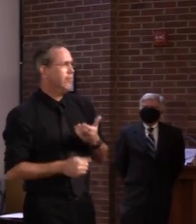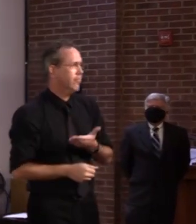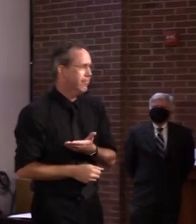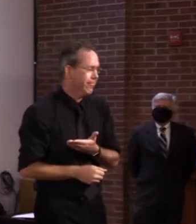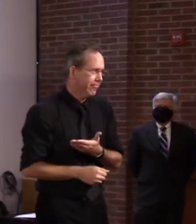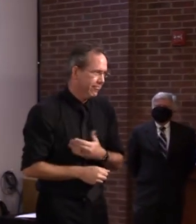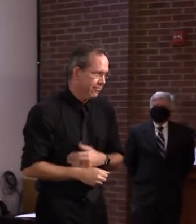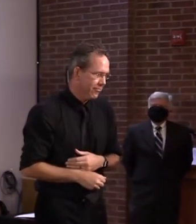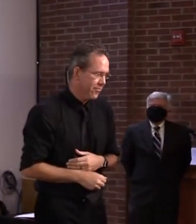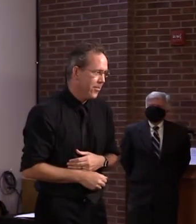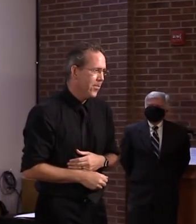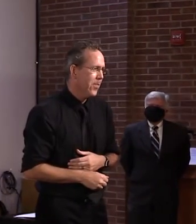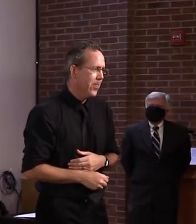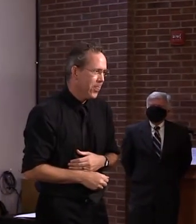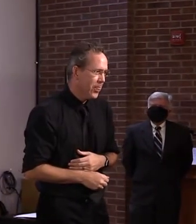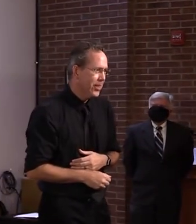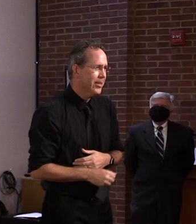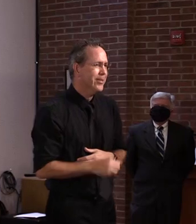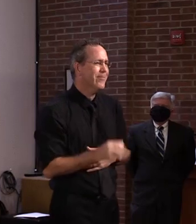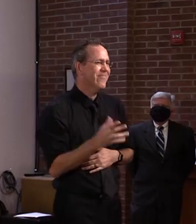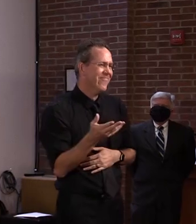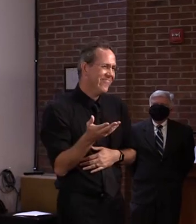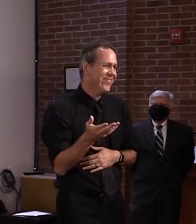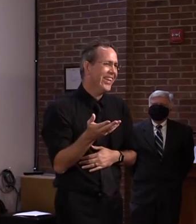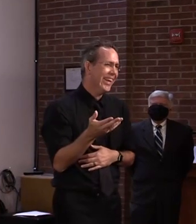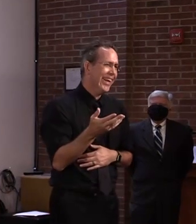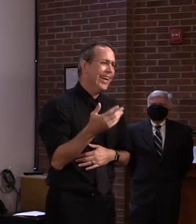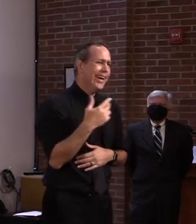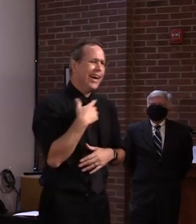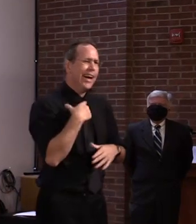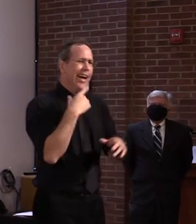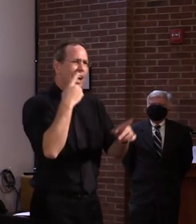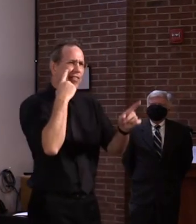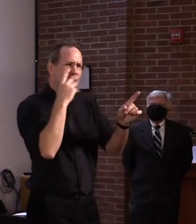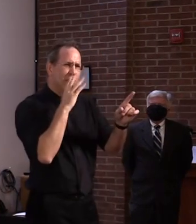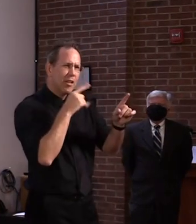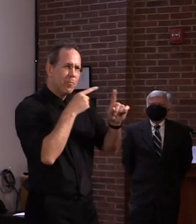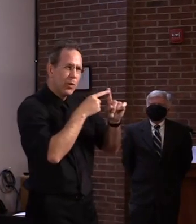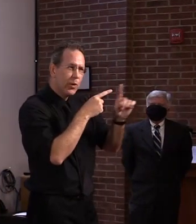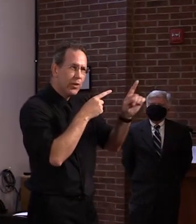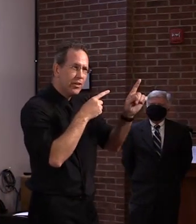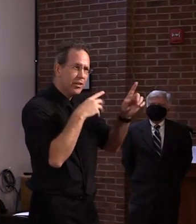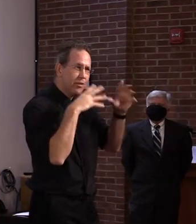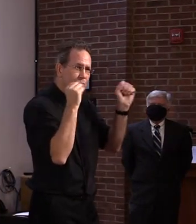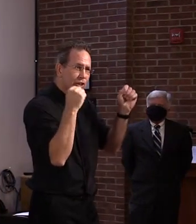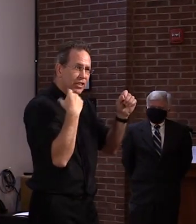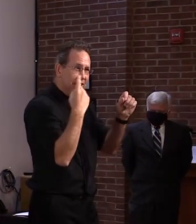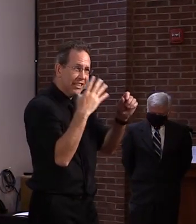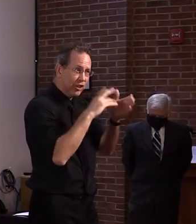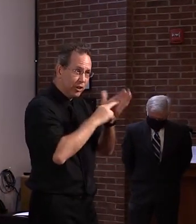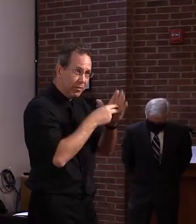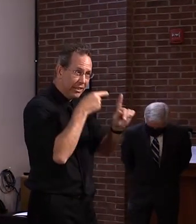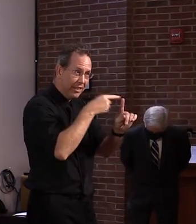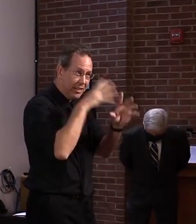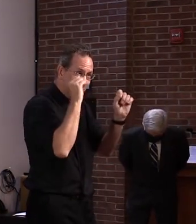Good morning, Joe. Let's start with the plasma treatment first.